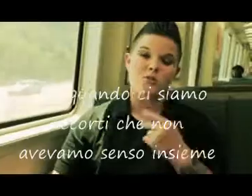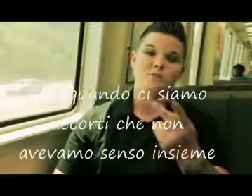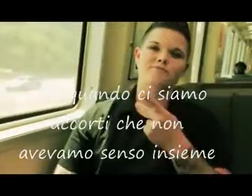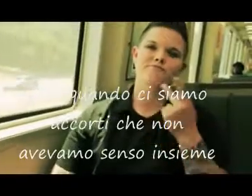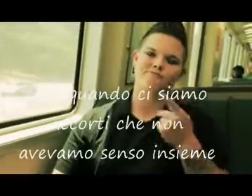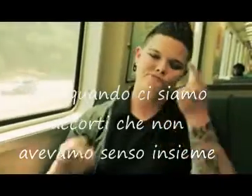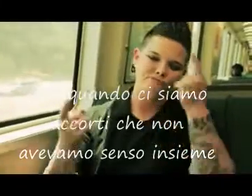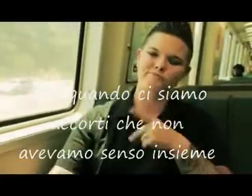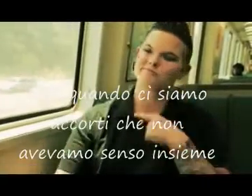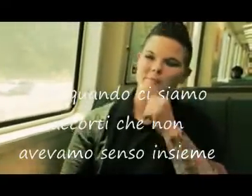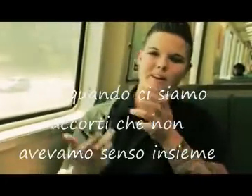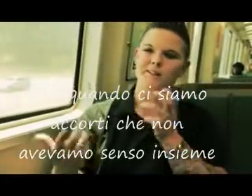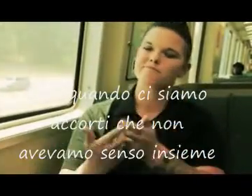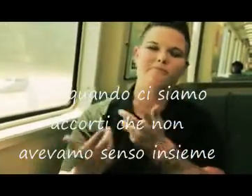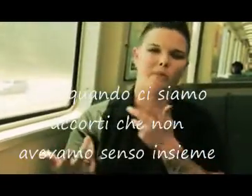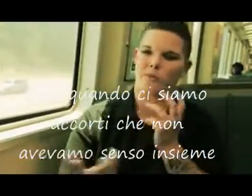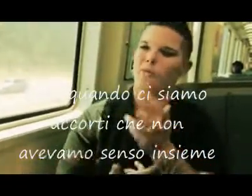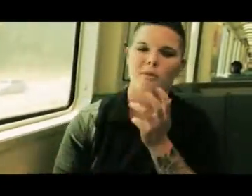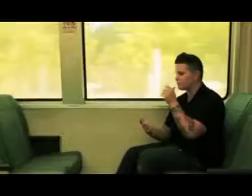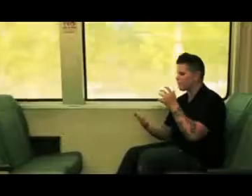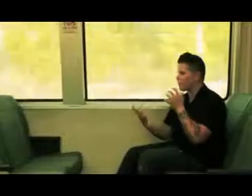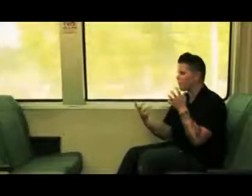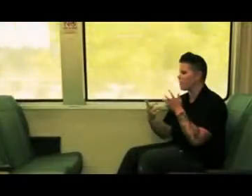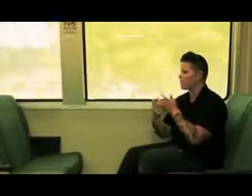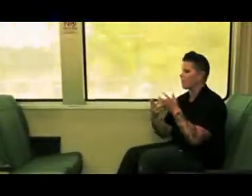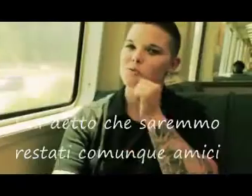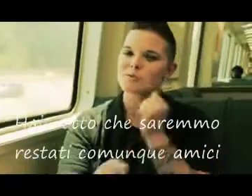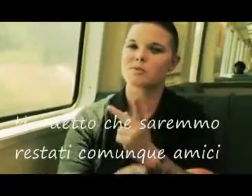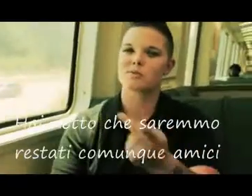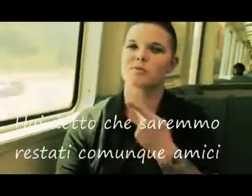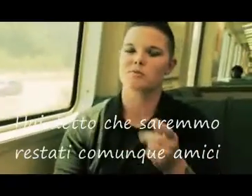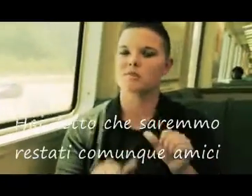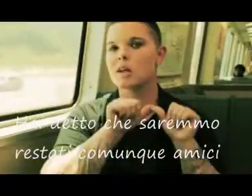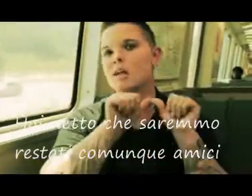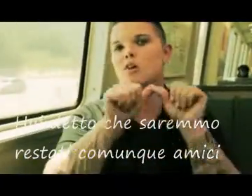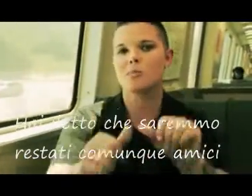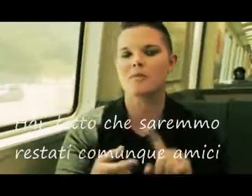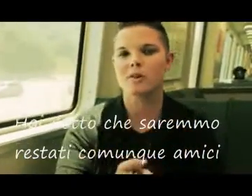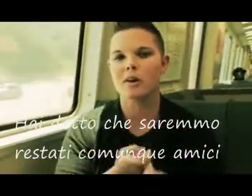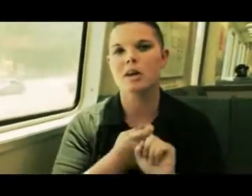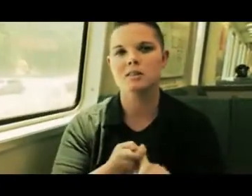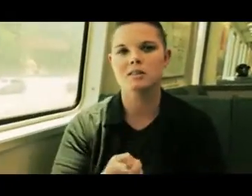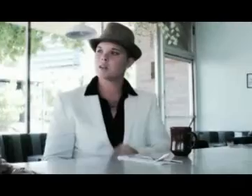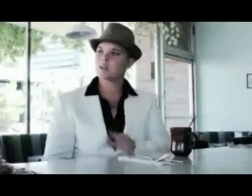So when we found that we could not make sense Well you said that we would still be friends